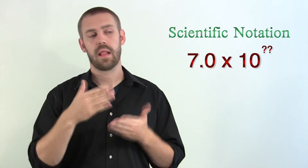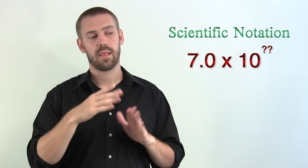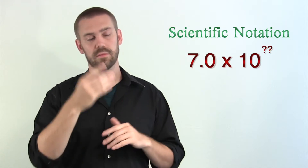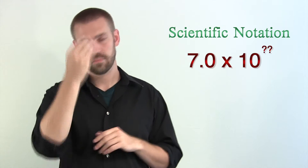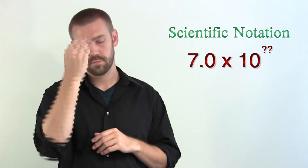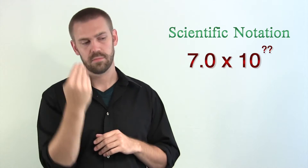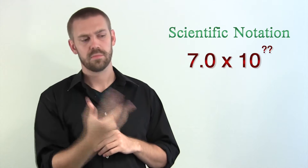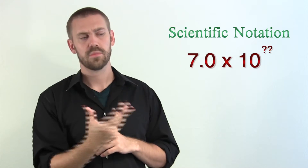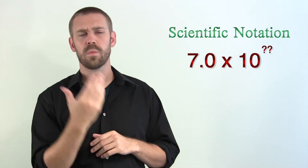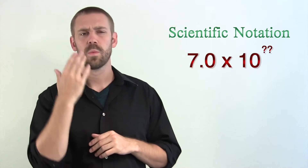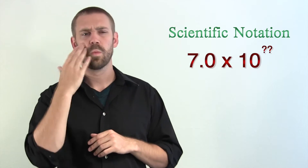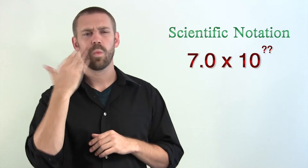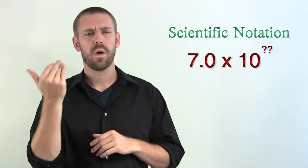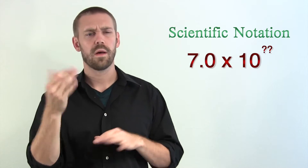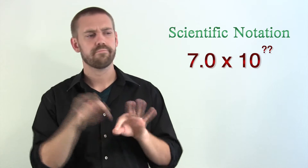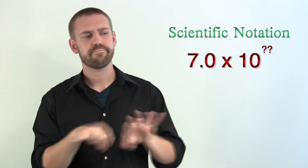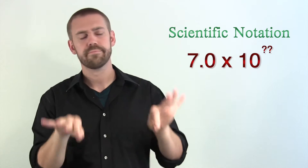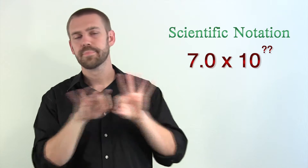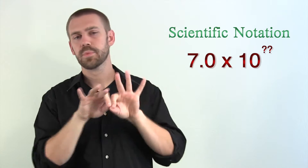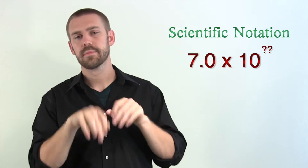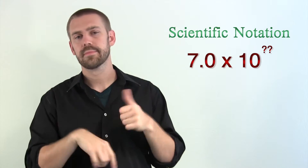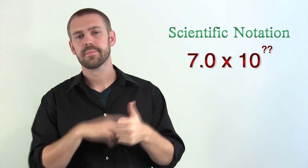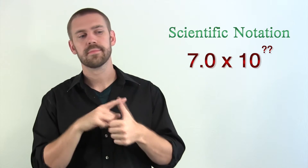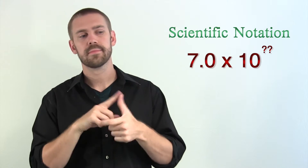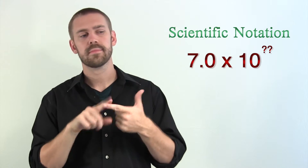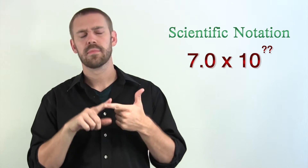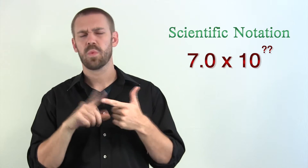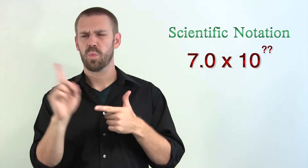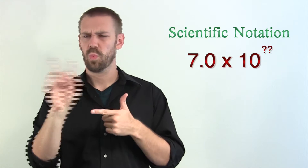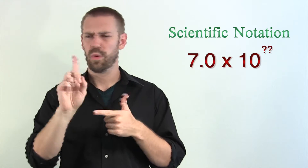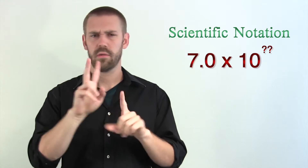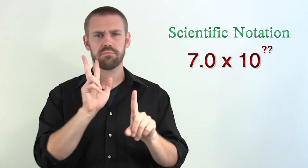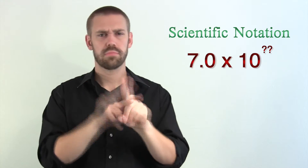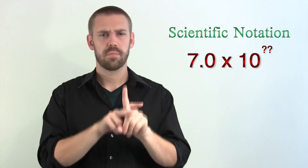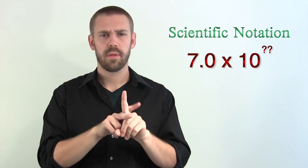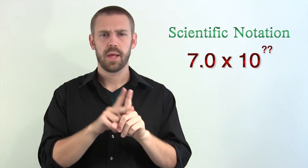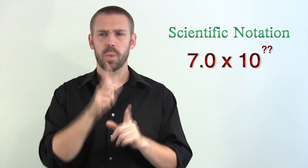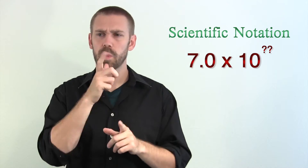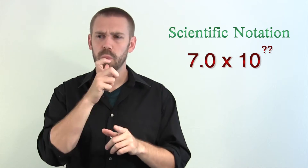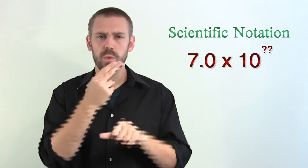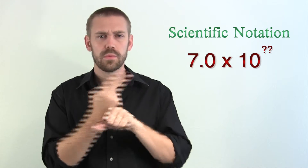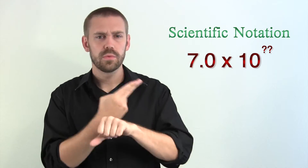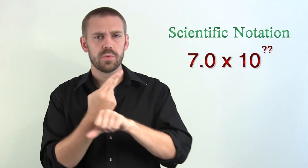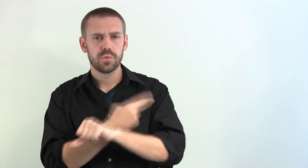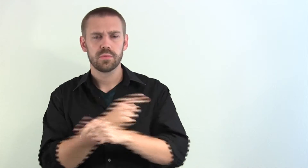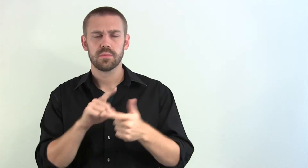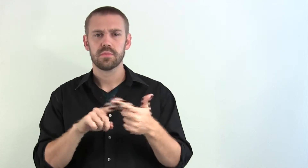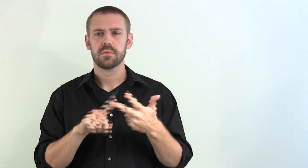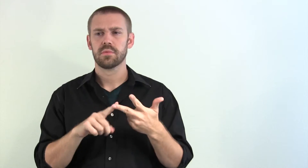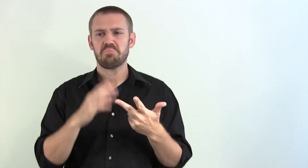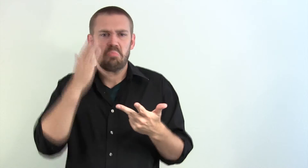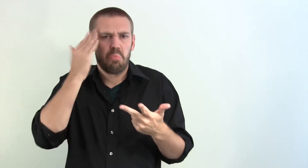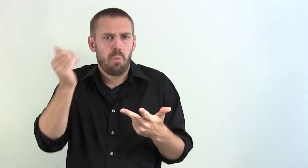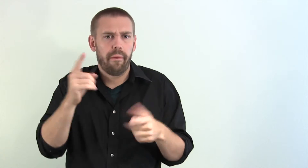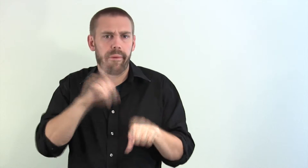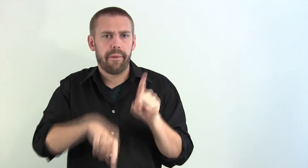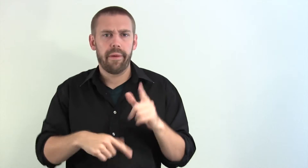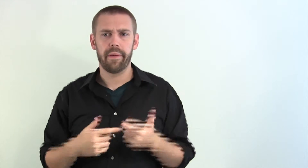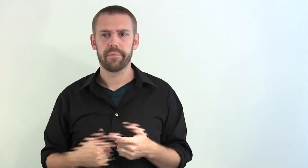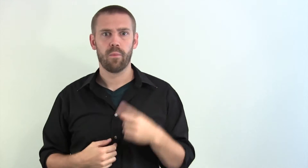Let the students know, why is scientific notation important? Where could we apply this in the real world? Who uses it? You know, why is it that